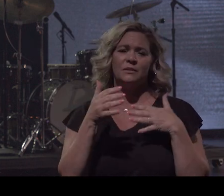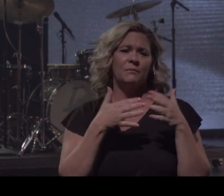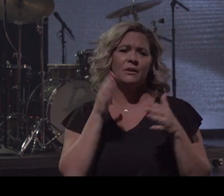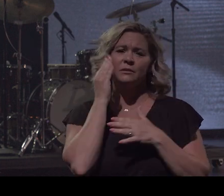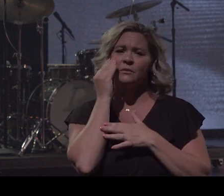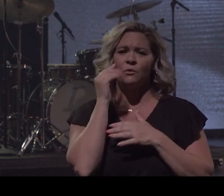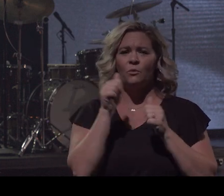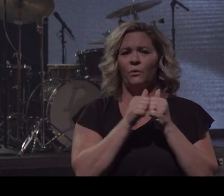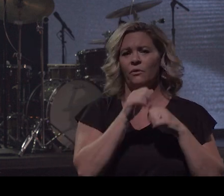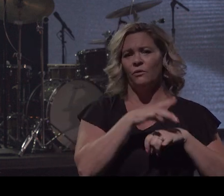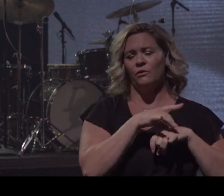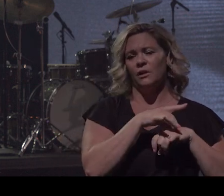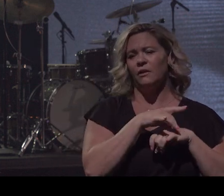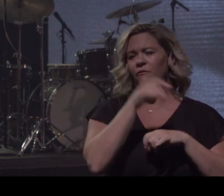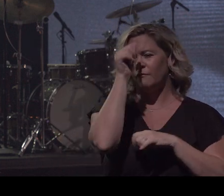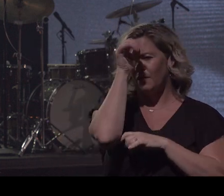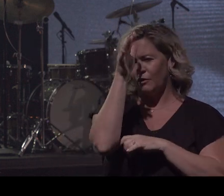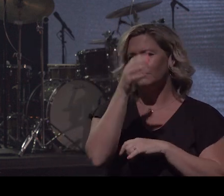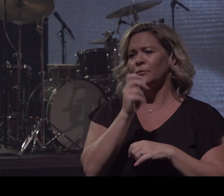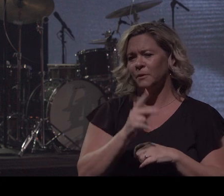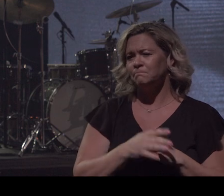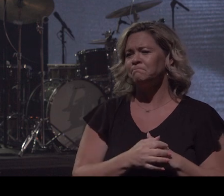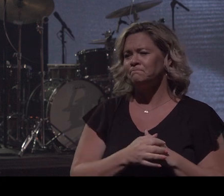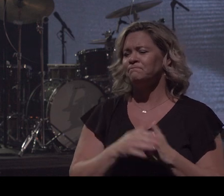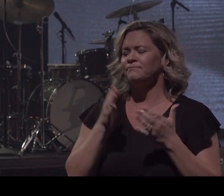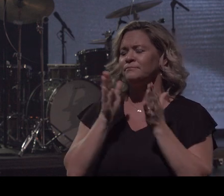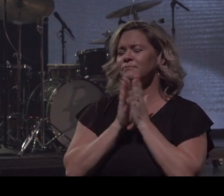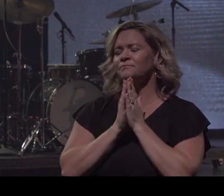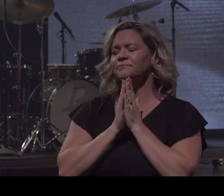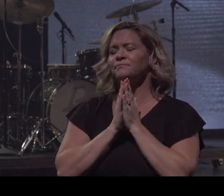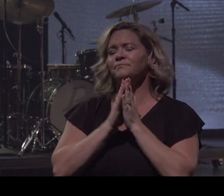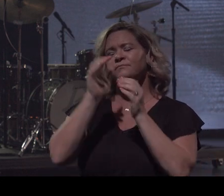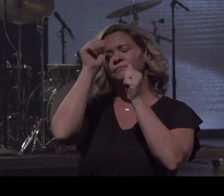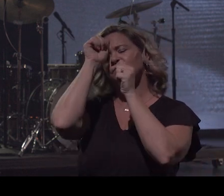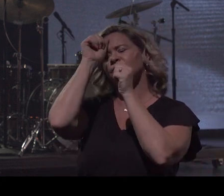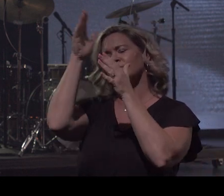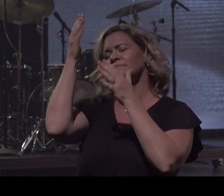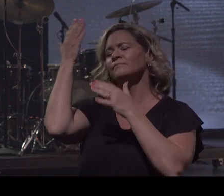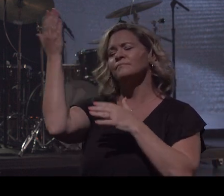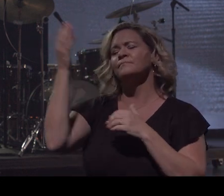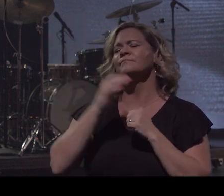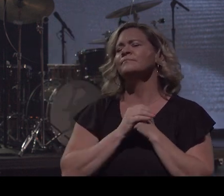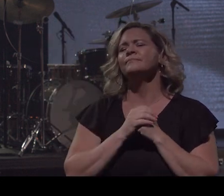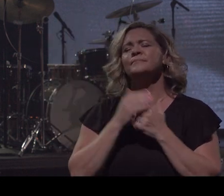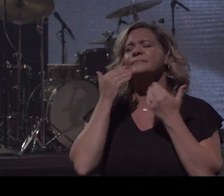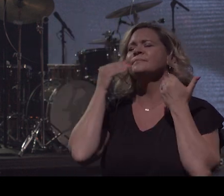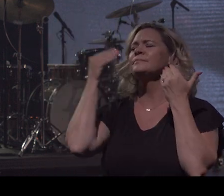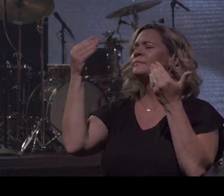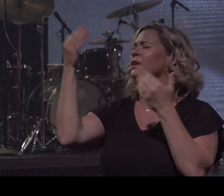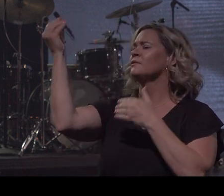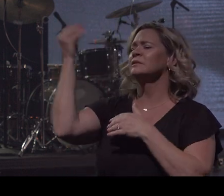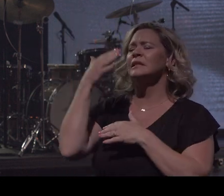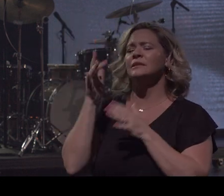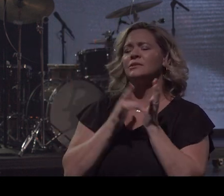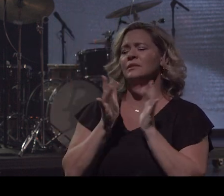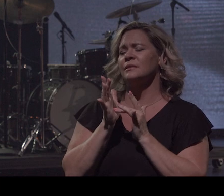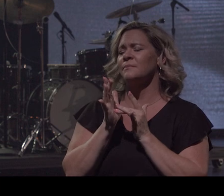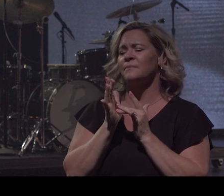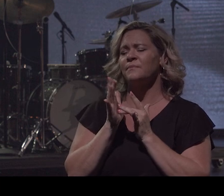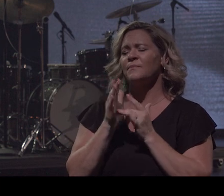father let's pray together as we get ready to take communion Father thank you for sending Jesus thank you for being